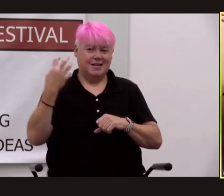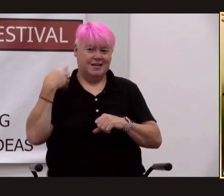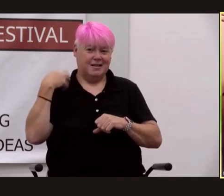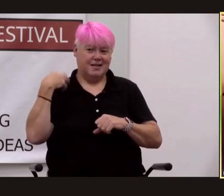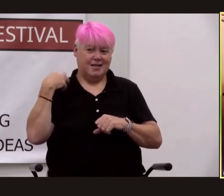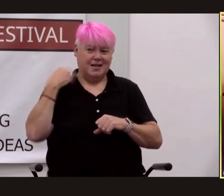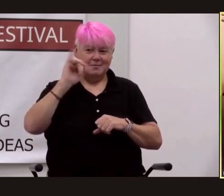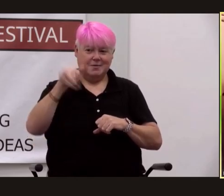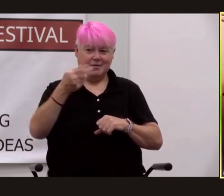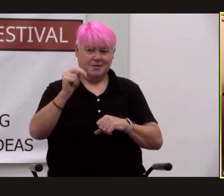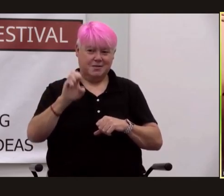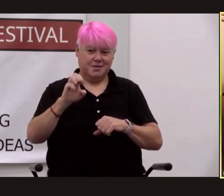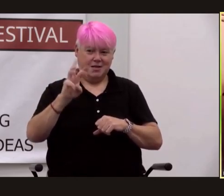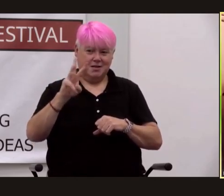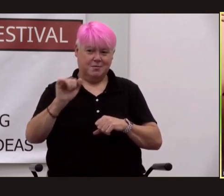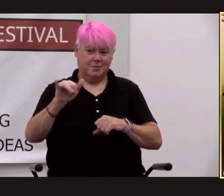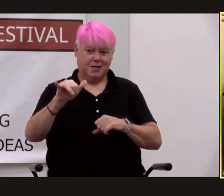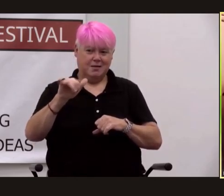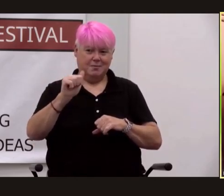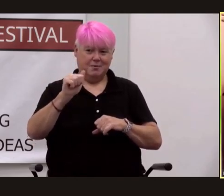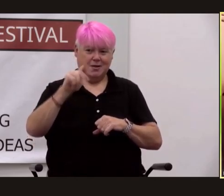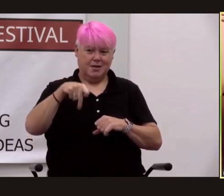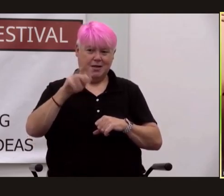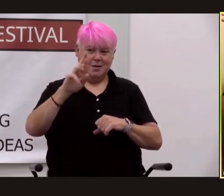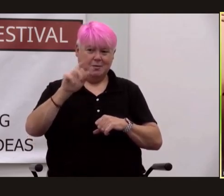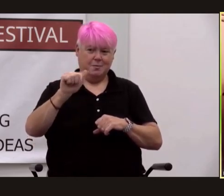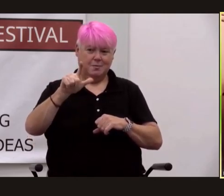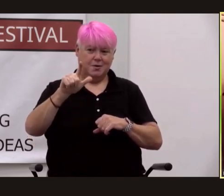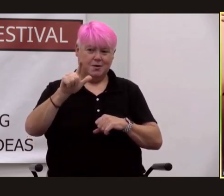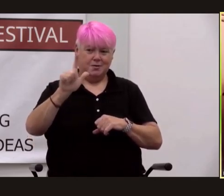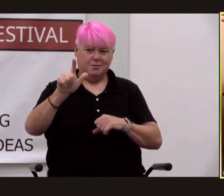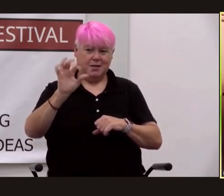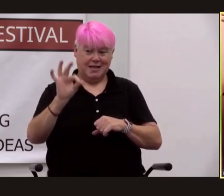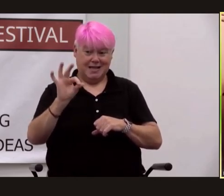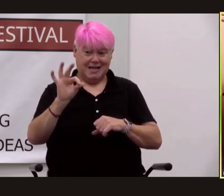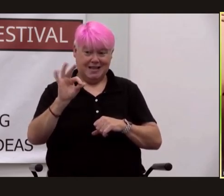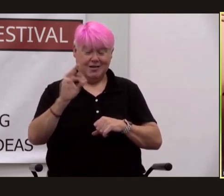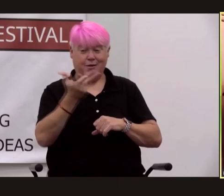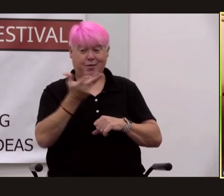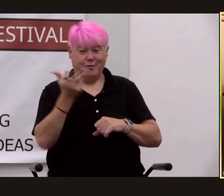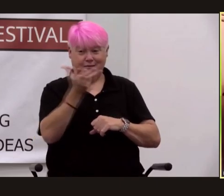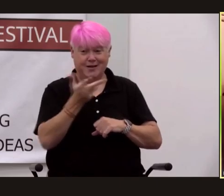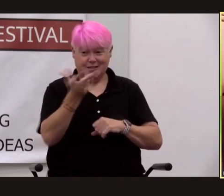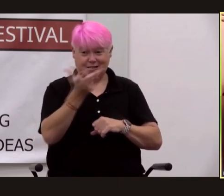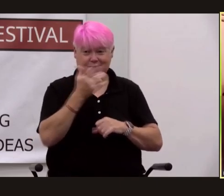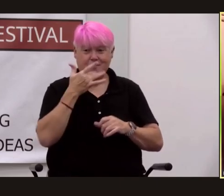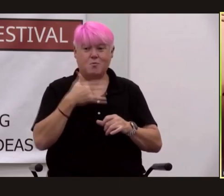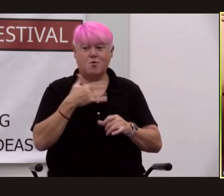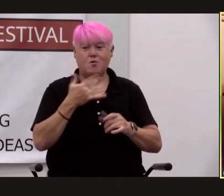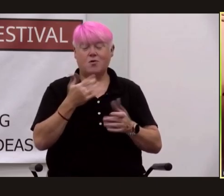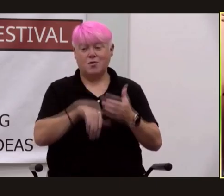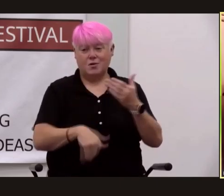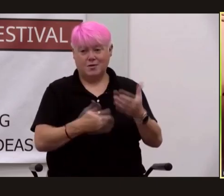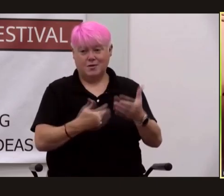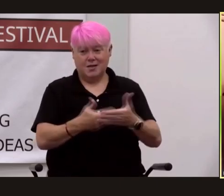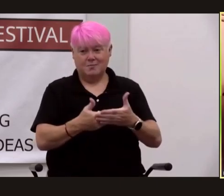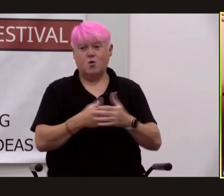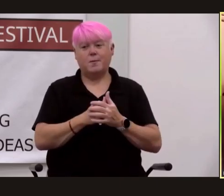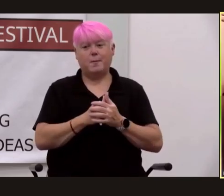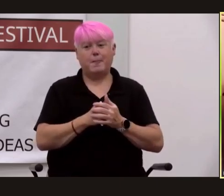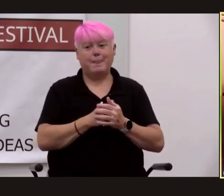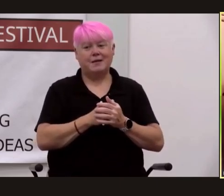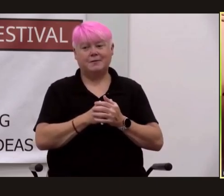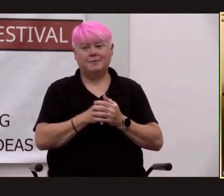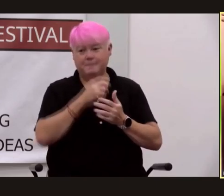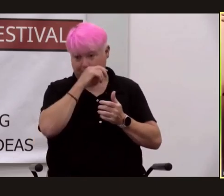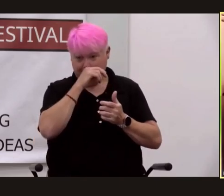hirohito was born april 29th and i was born april 29th hirohito instead of being